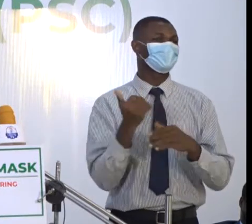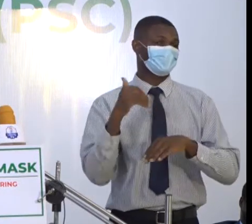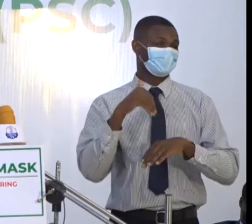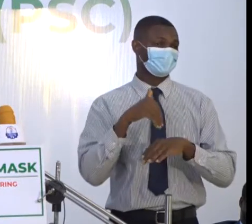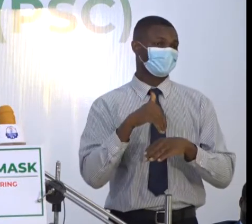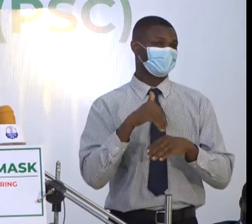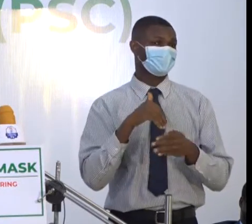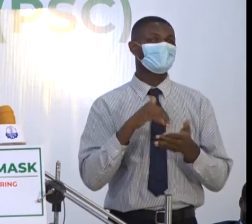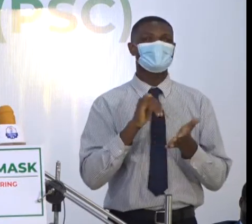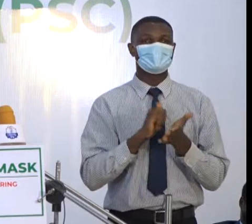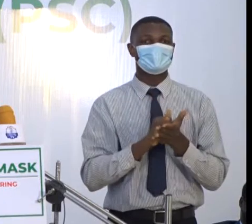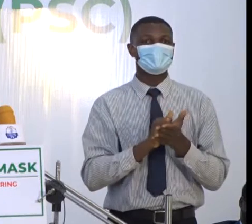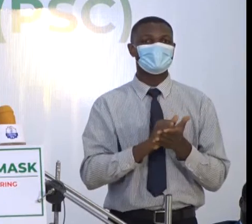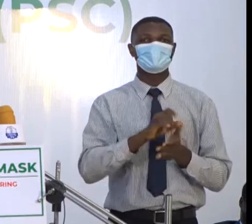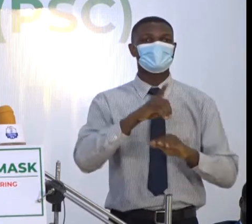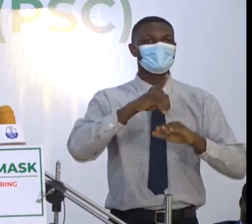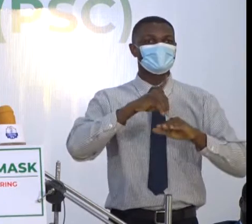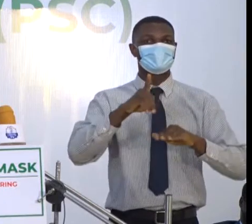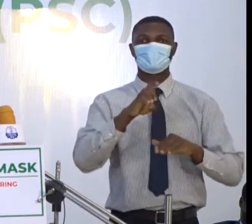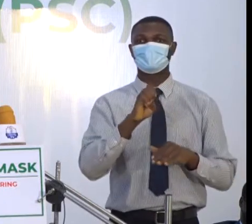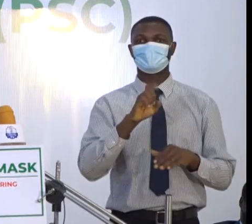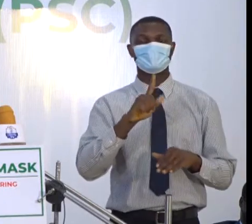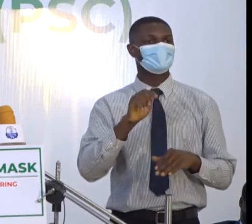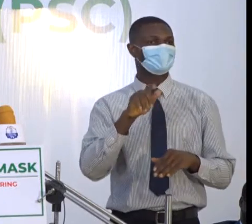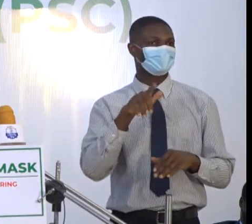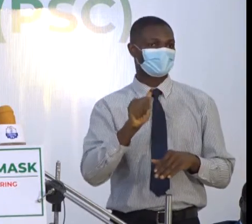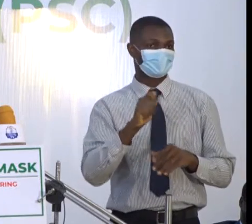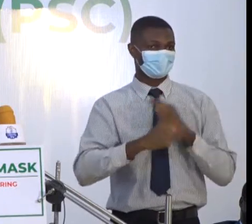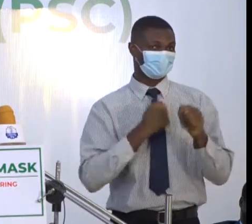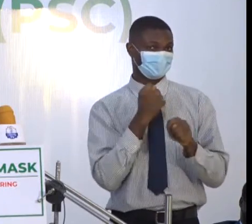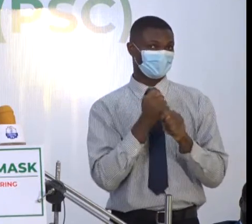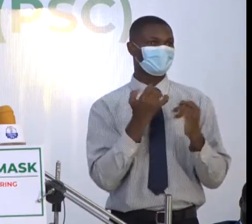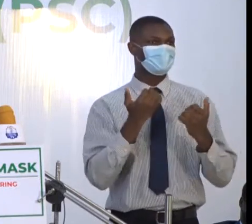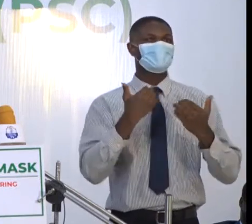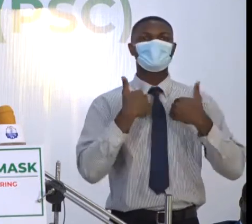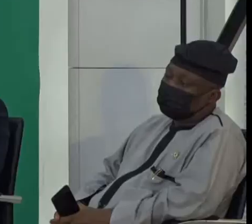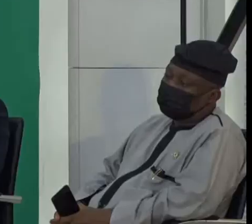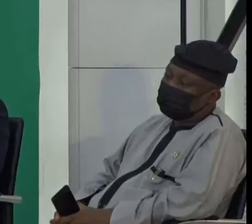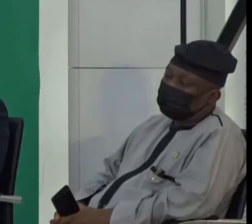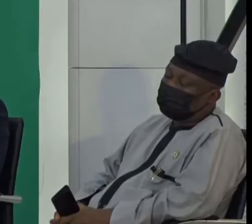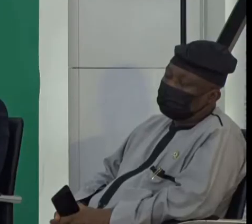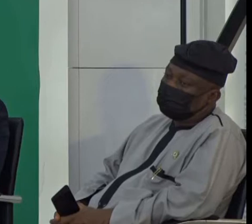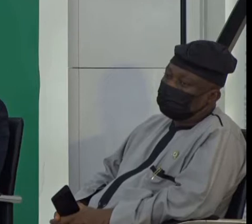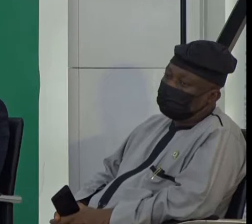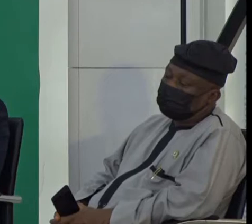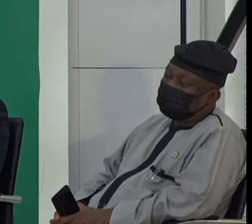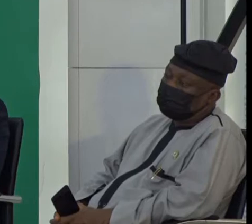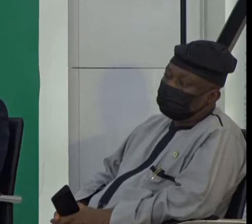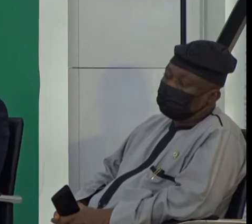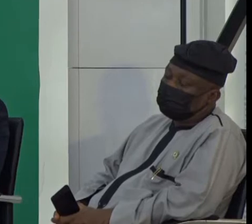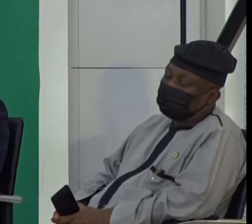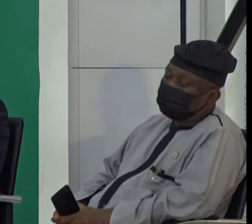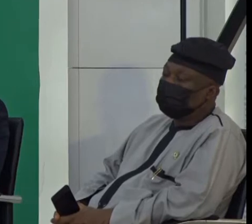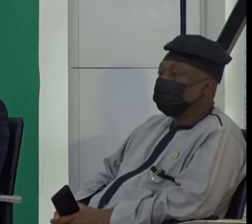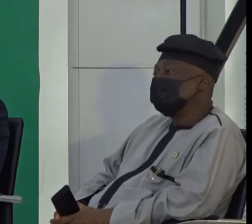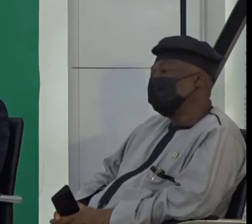has made its way into Nigeria. The Presidential Steering Committee is particularly concerned about the situation